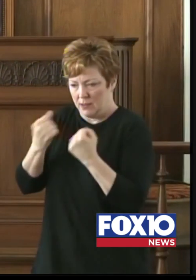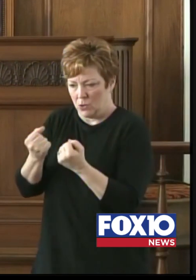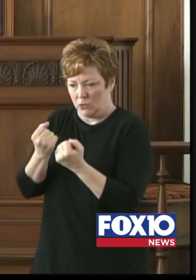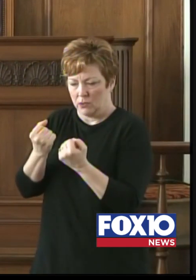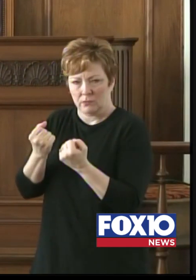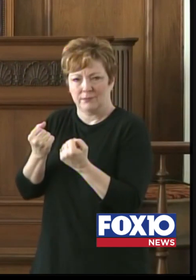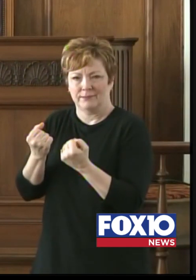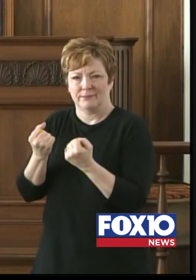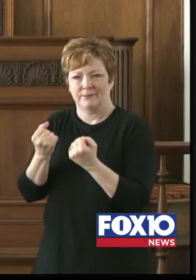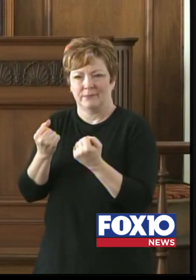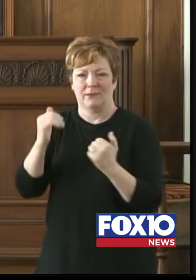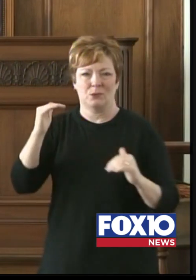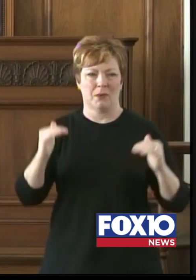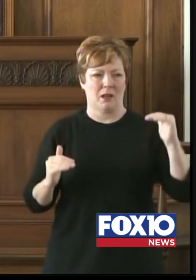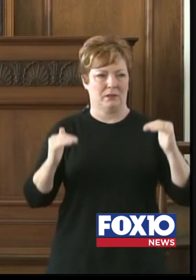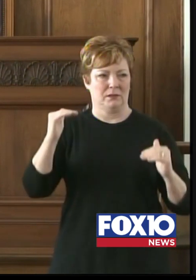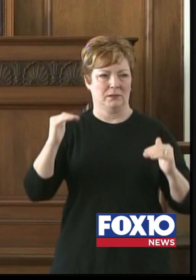state.